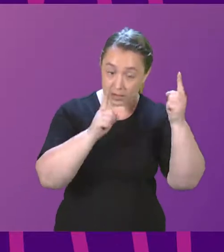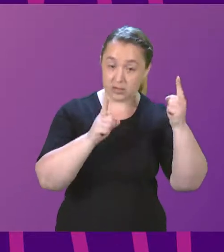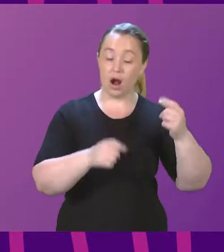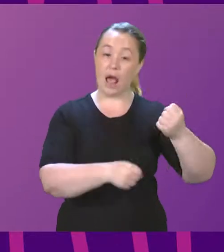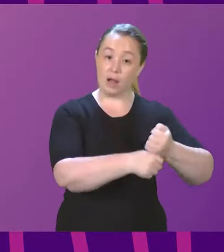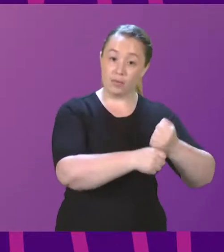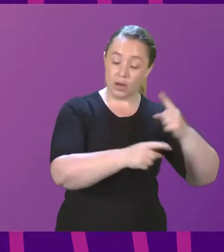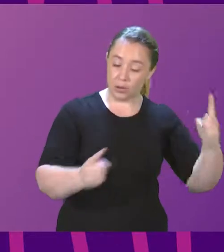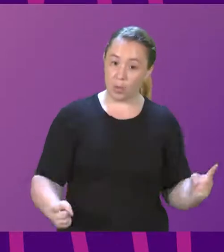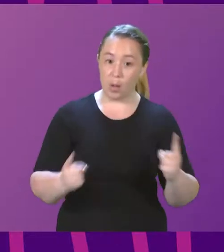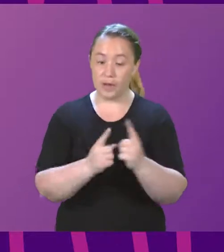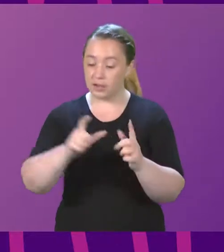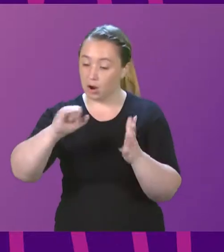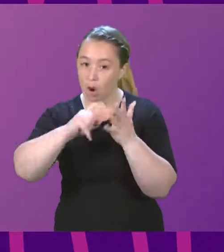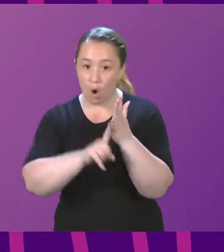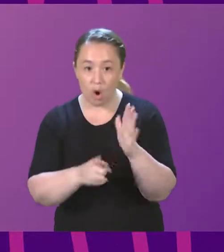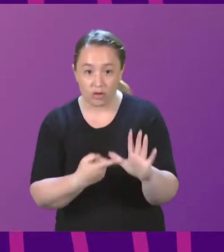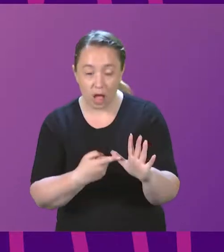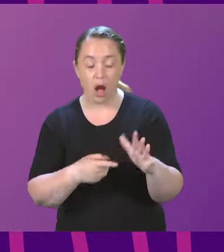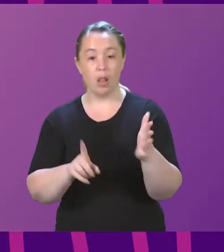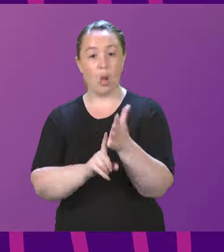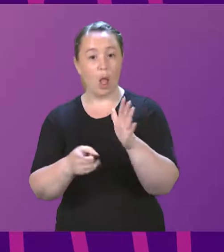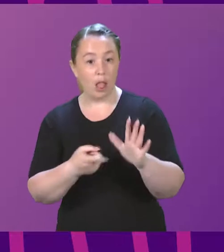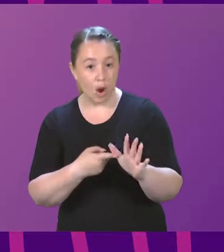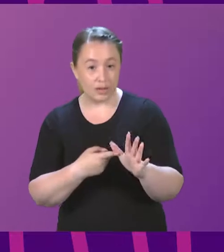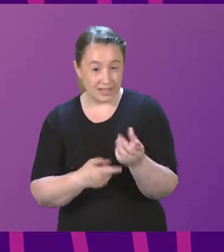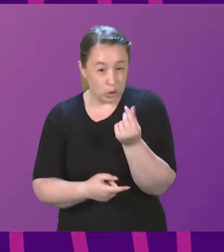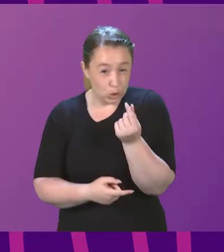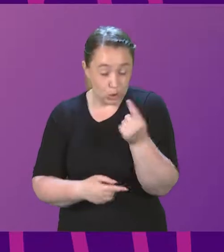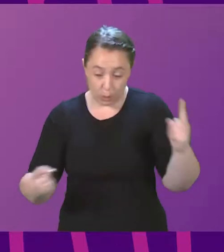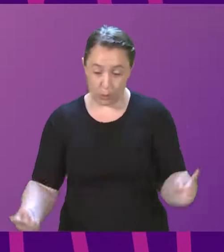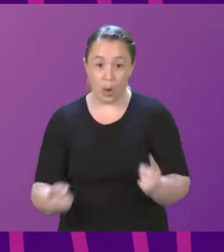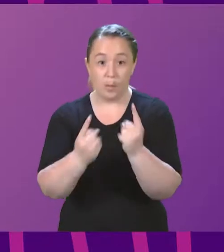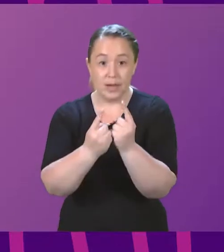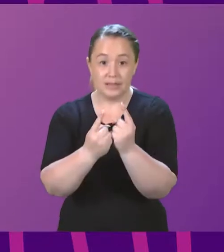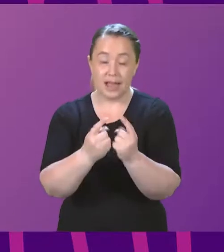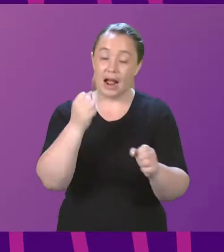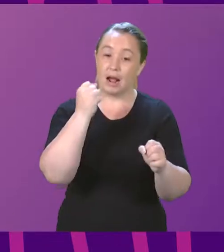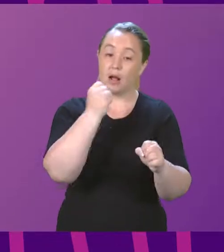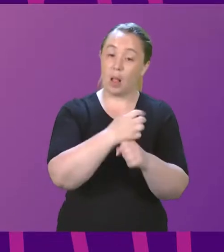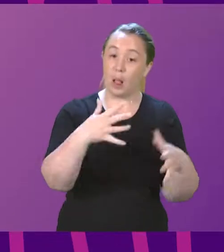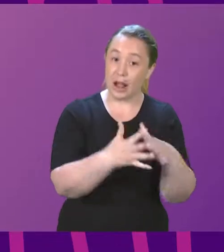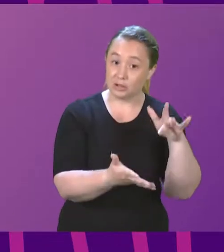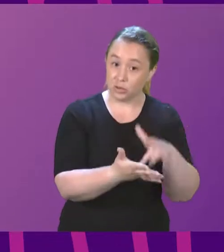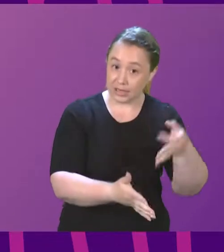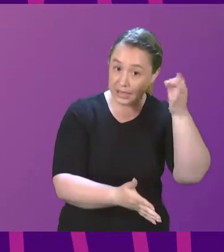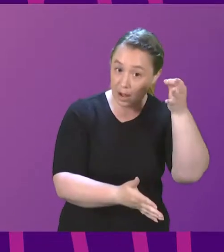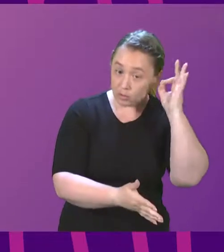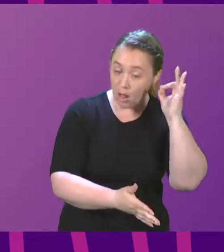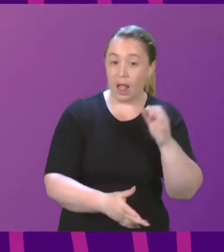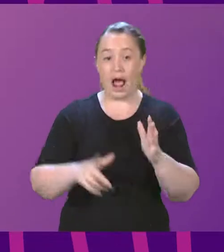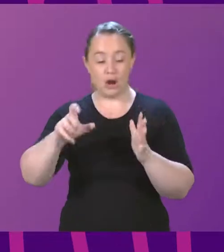and COSLA as soon as possible. And I am very pleased that COSLA and Glasgow City Council in particular have indicated